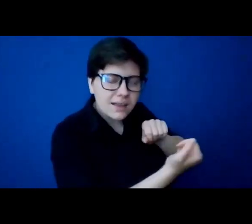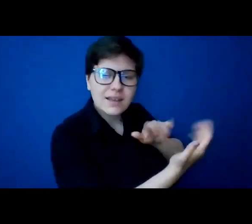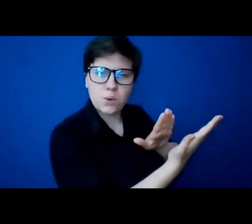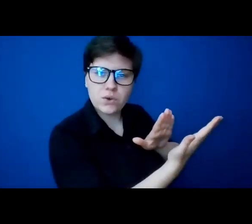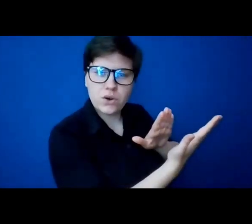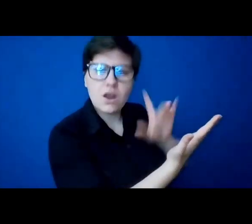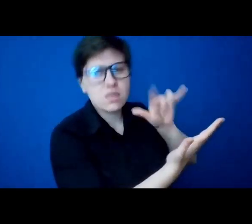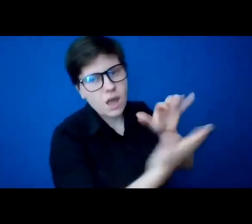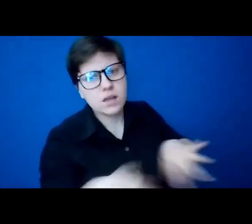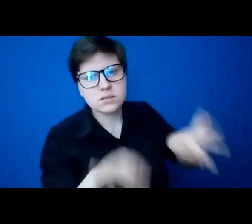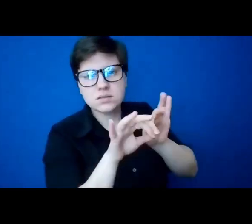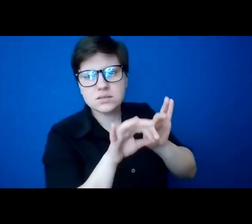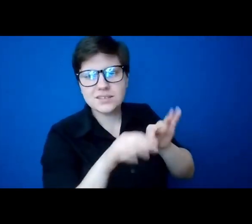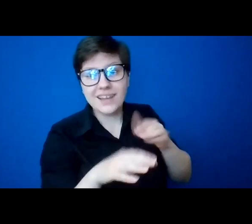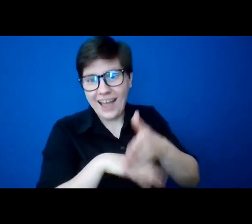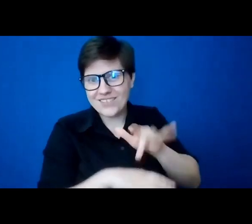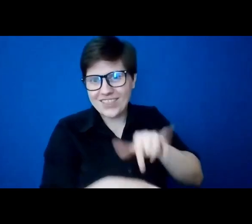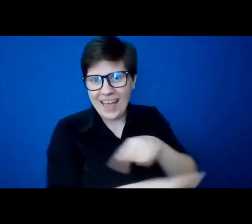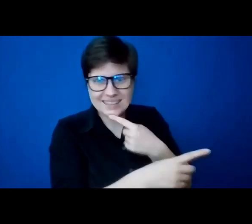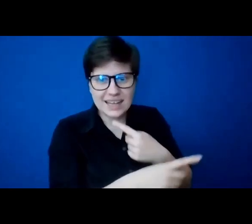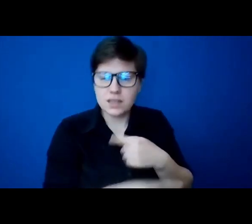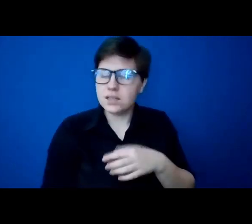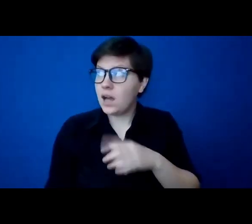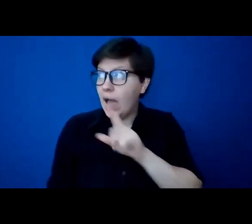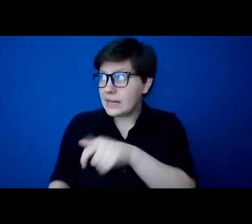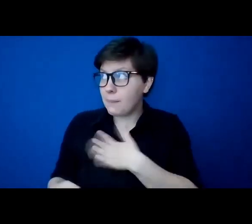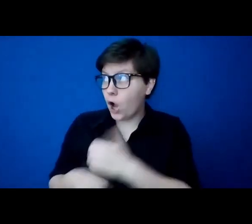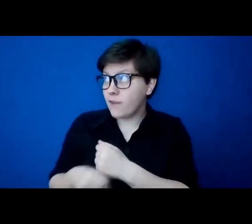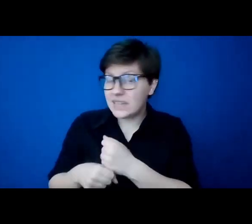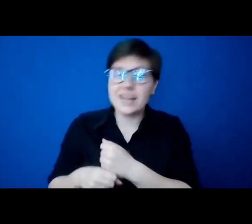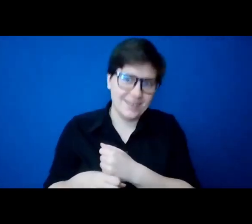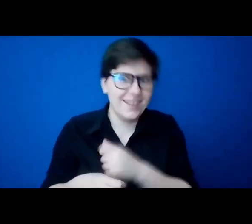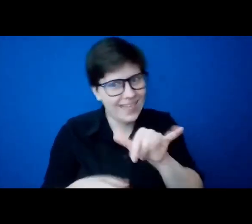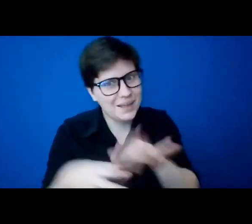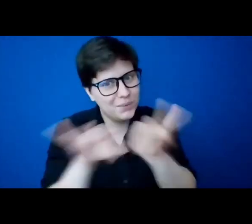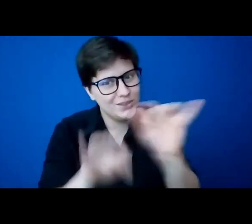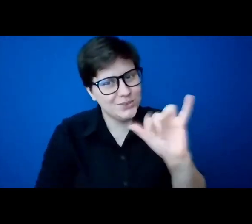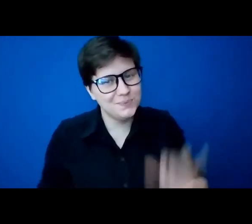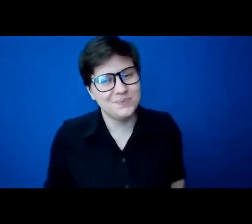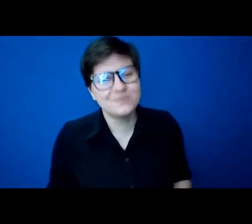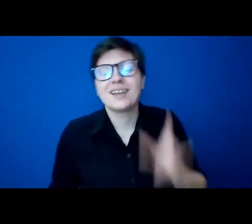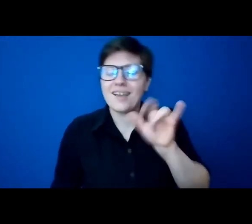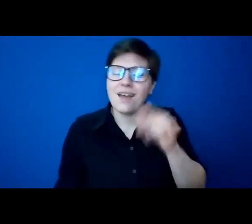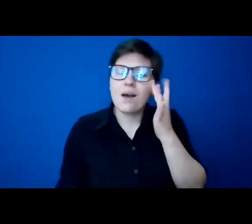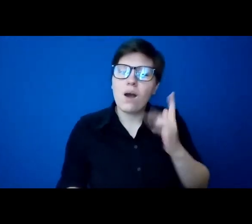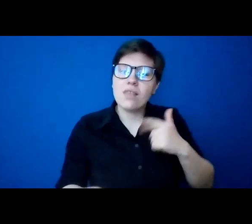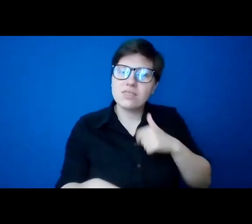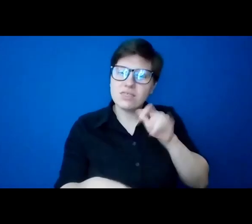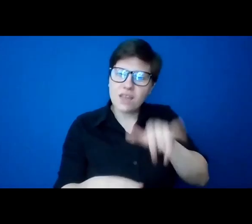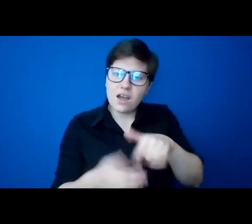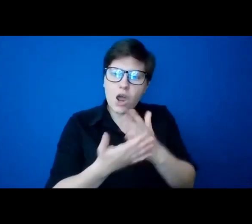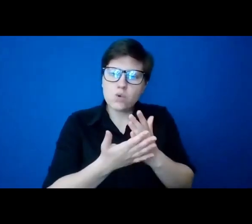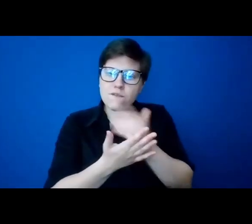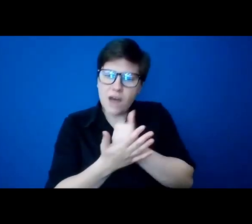And that's something that he did after that say, I need my coffee. So that was also part of that. This is why the revised guidelines for